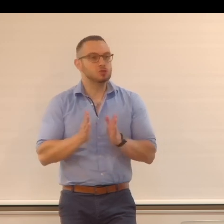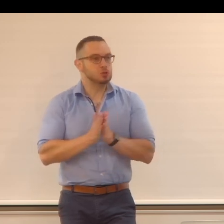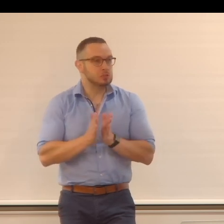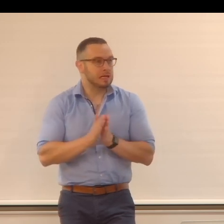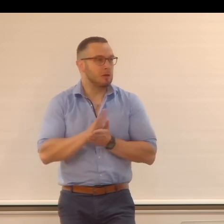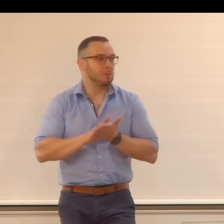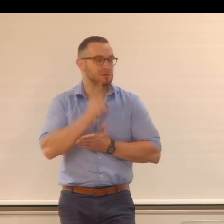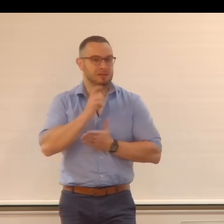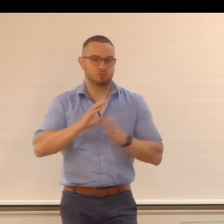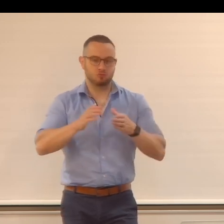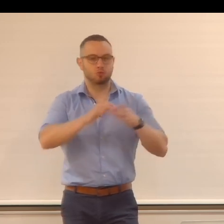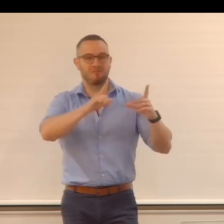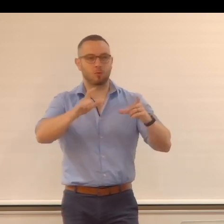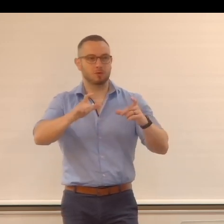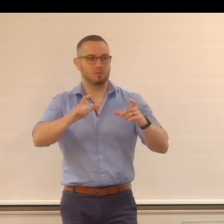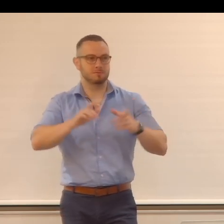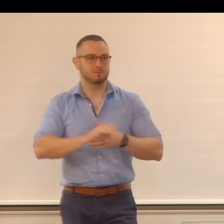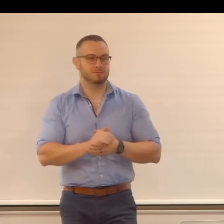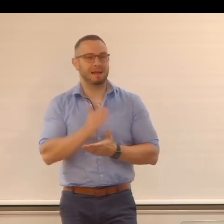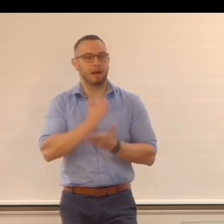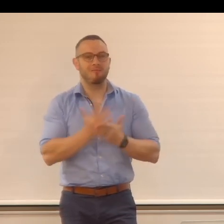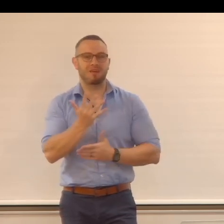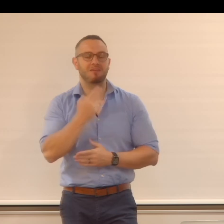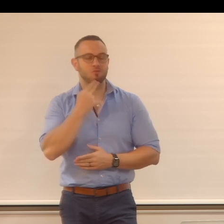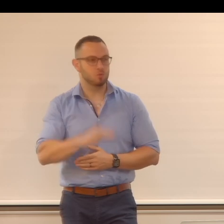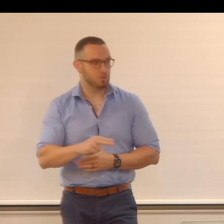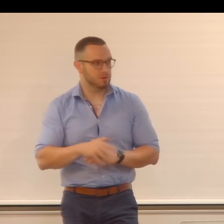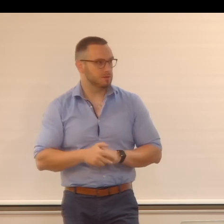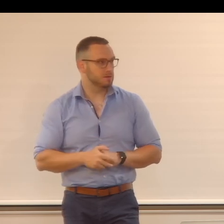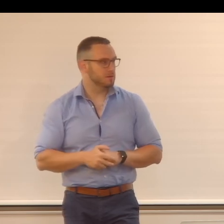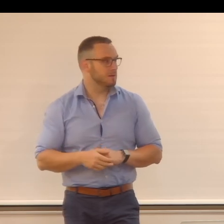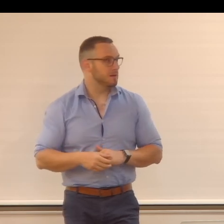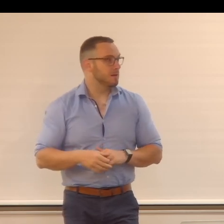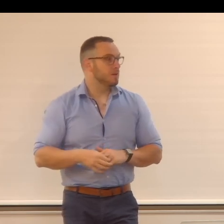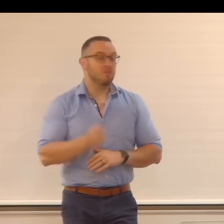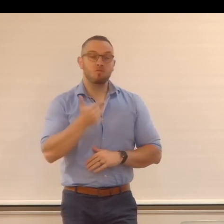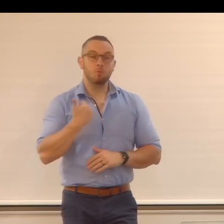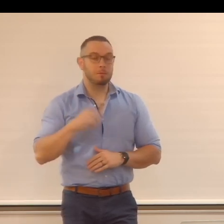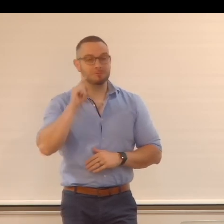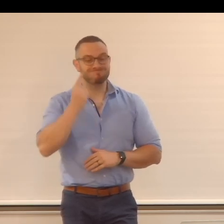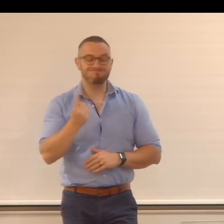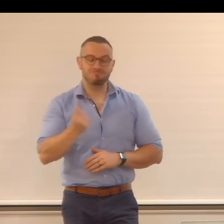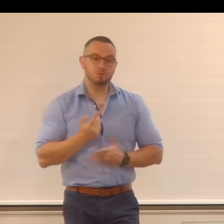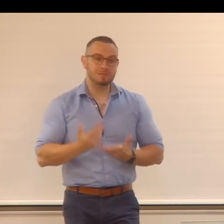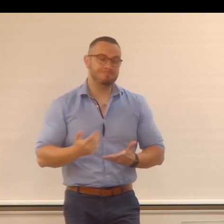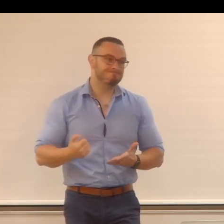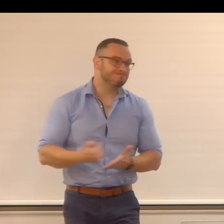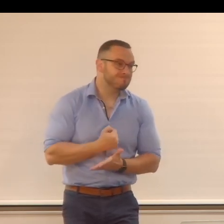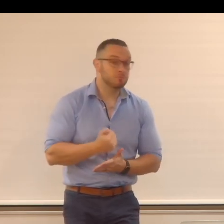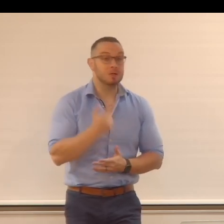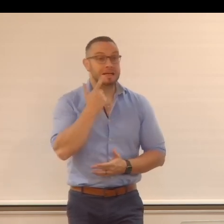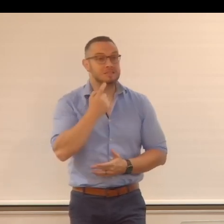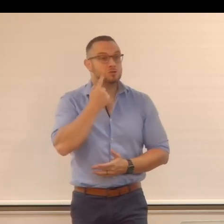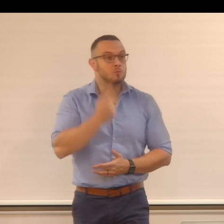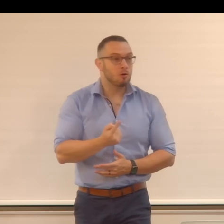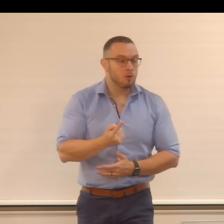picture at 5.30 this afternoon. Chloe Carrière cannot make her talk today. So she will probably come tomorrow for a